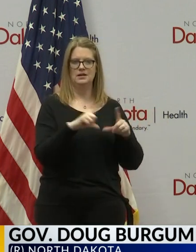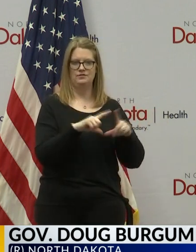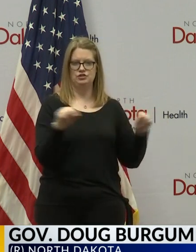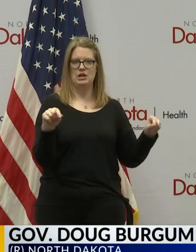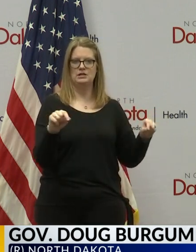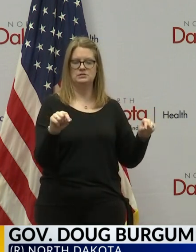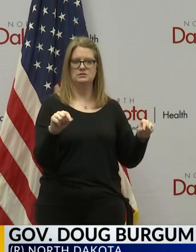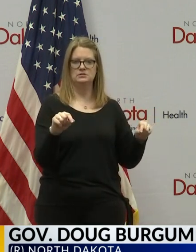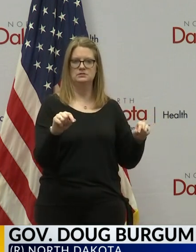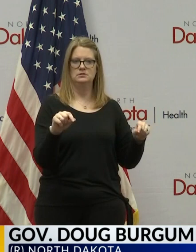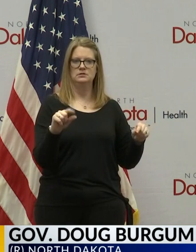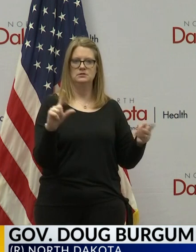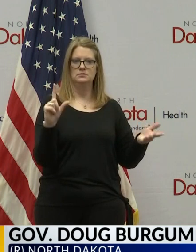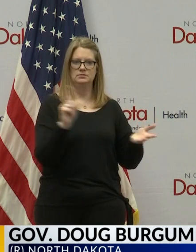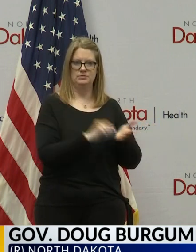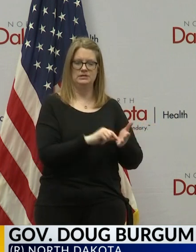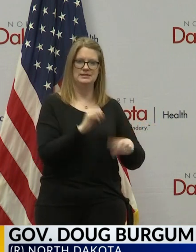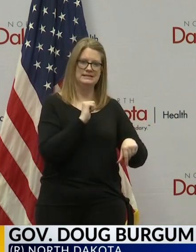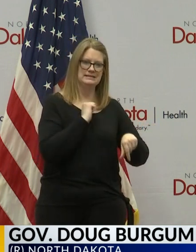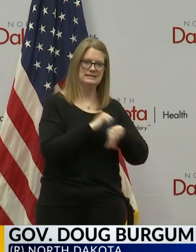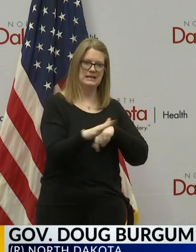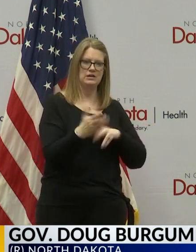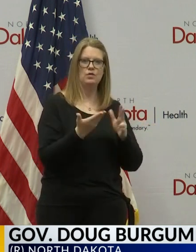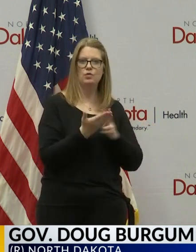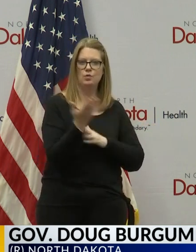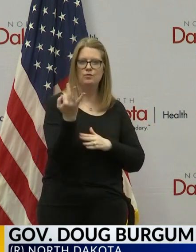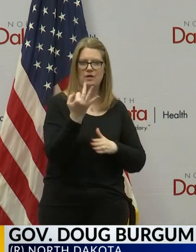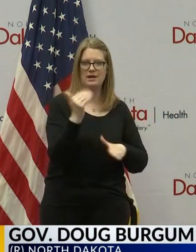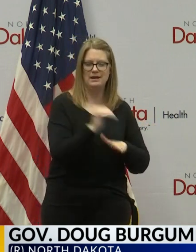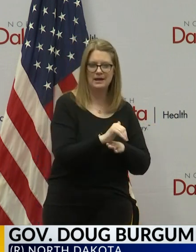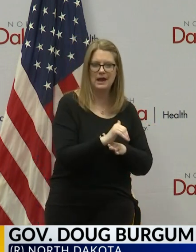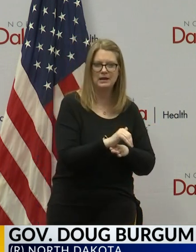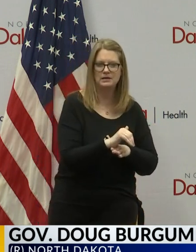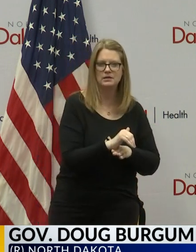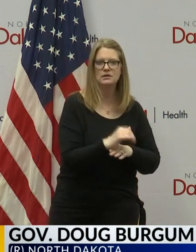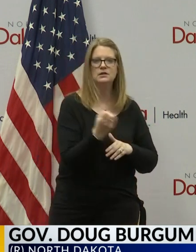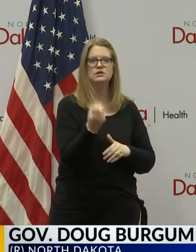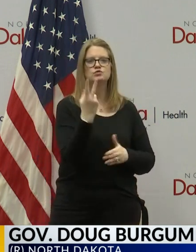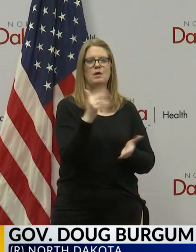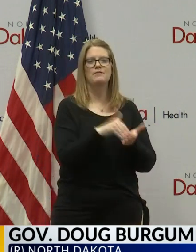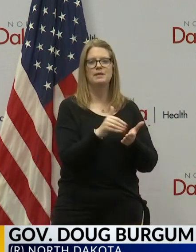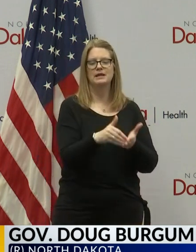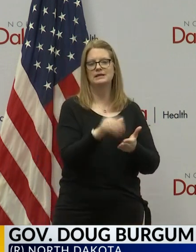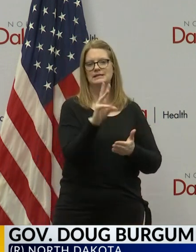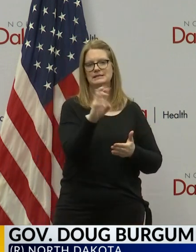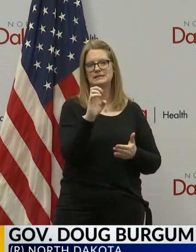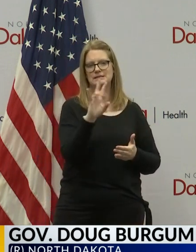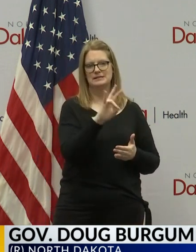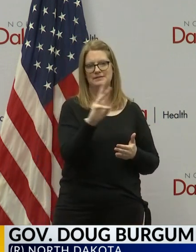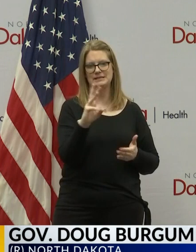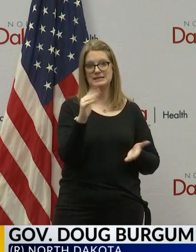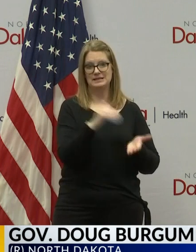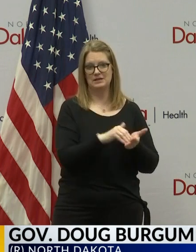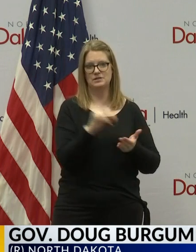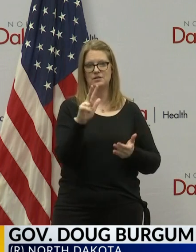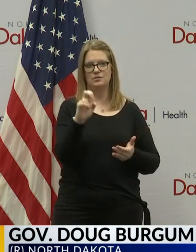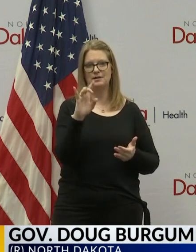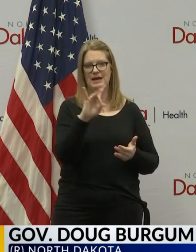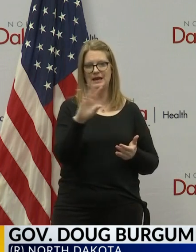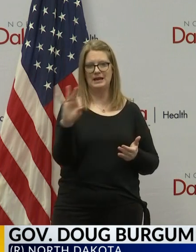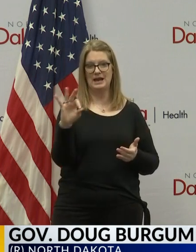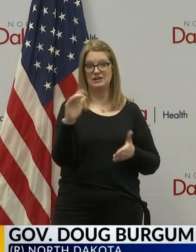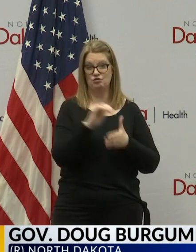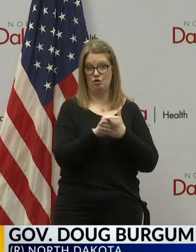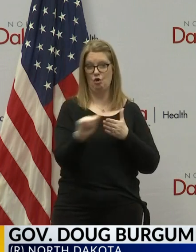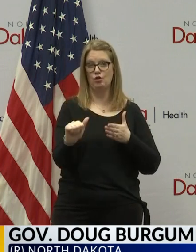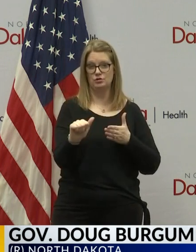were completed through Friday night. That amounted to $12,676,389,